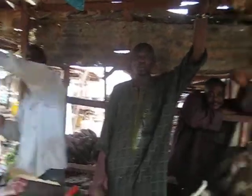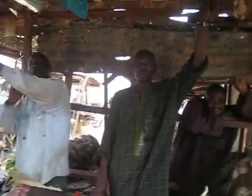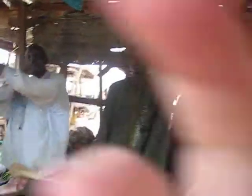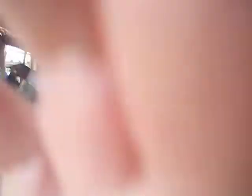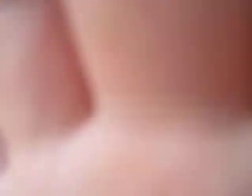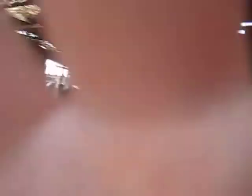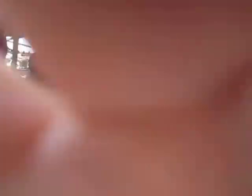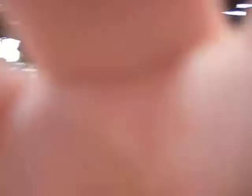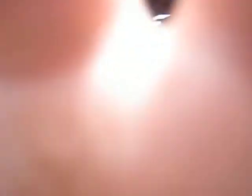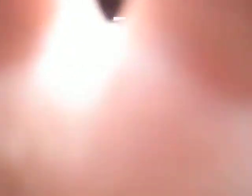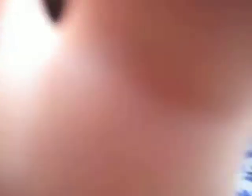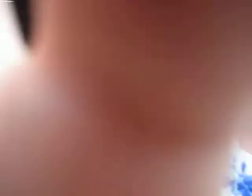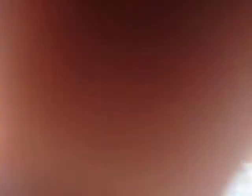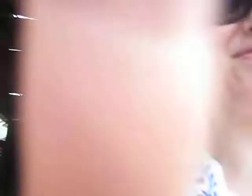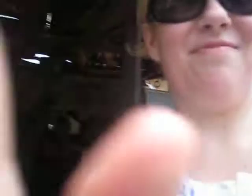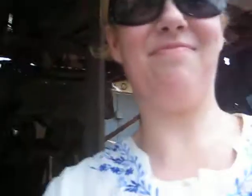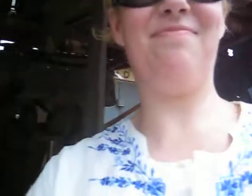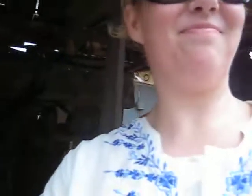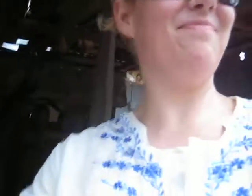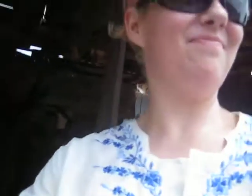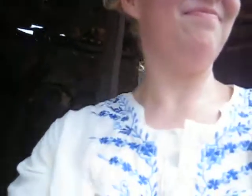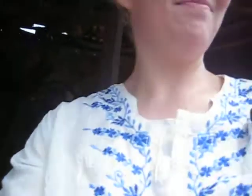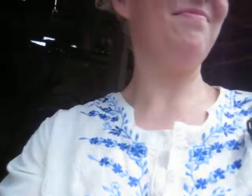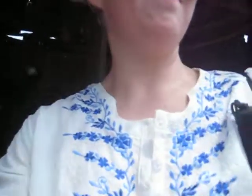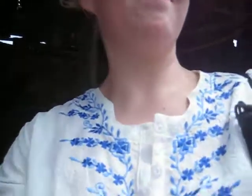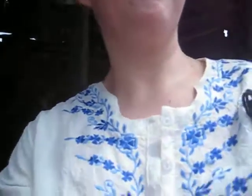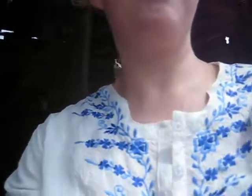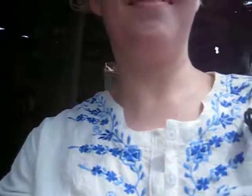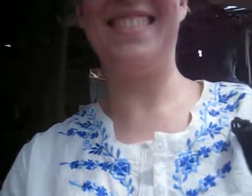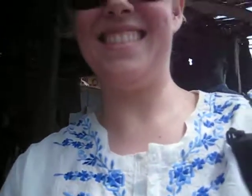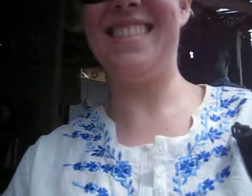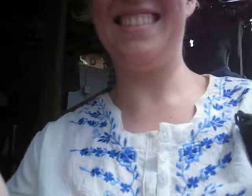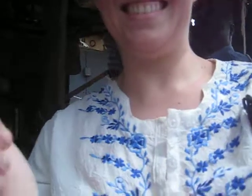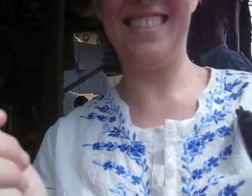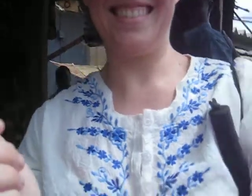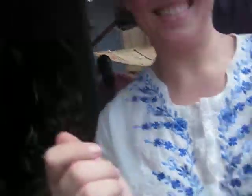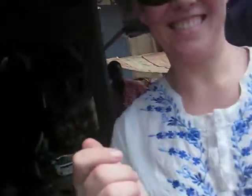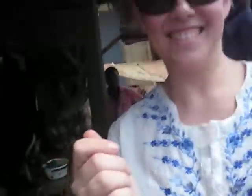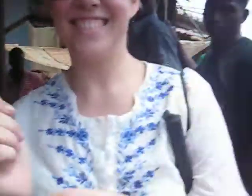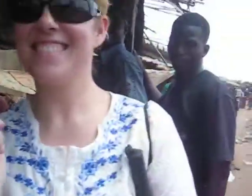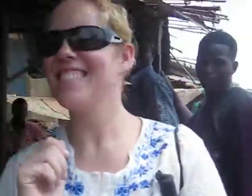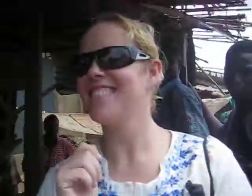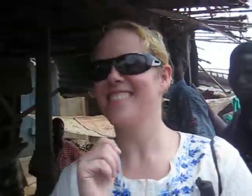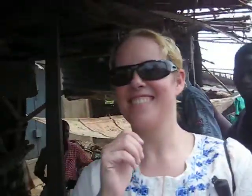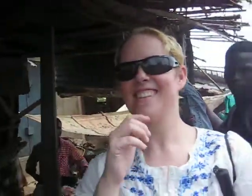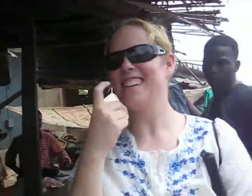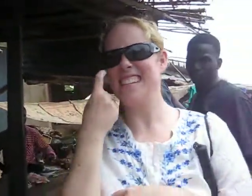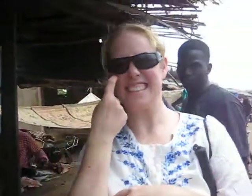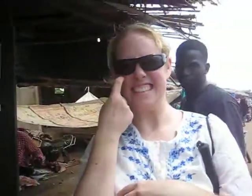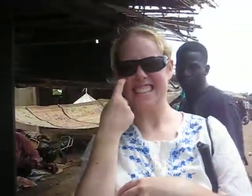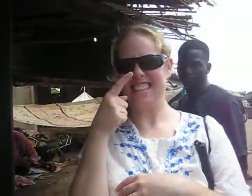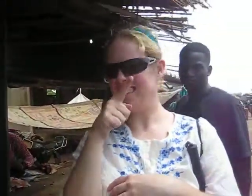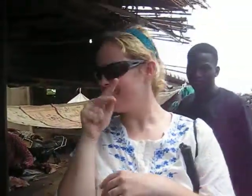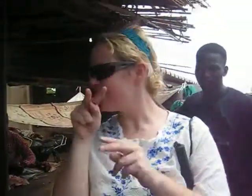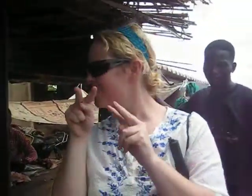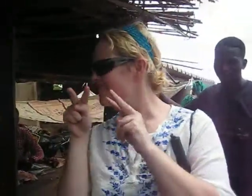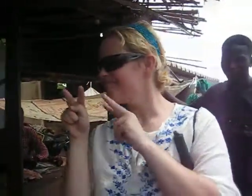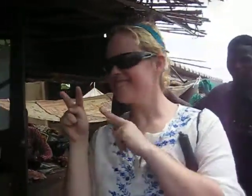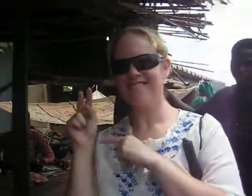So come to me, I'm a I'm a to me, come Yeah, you're a boat